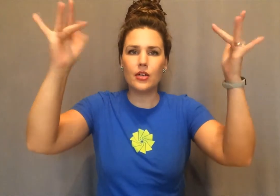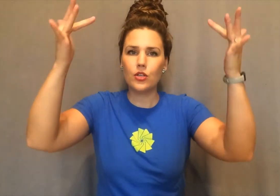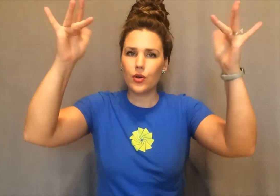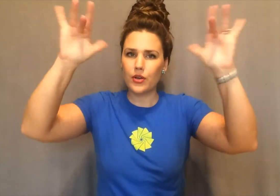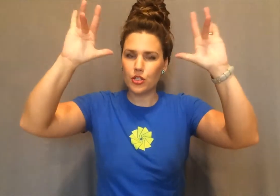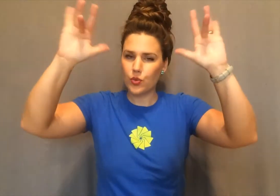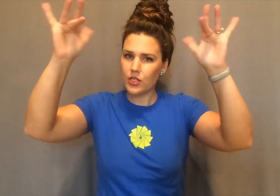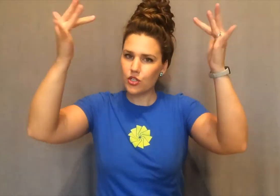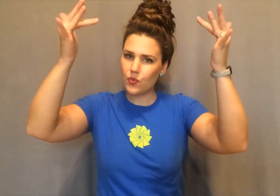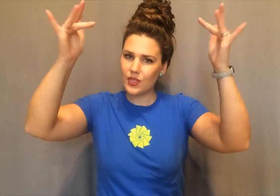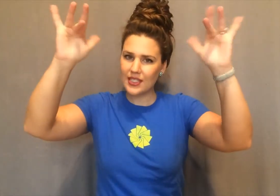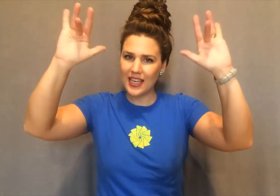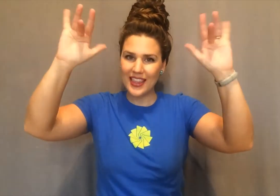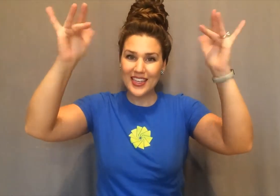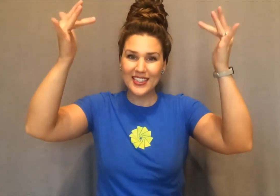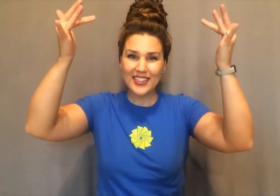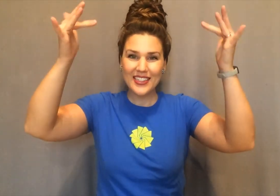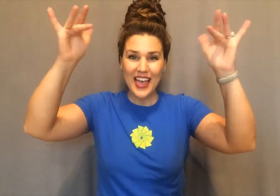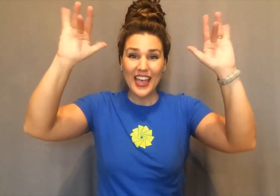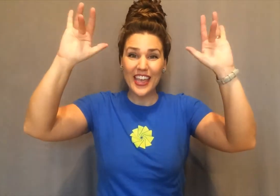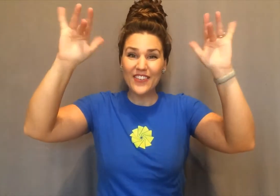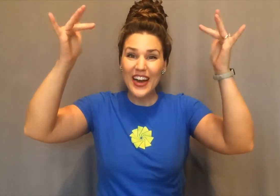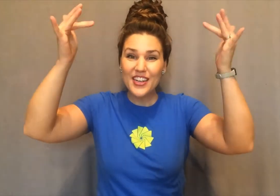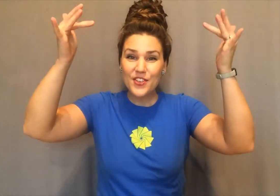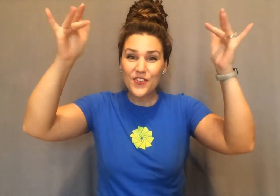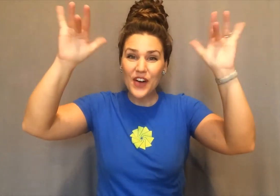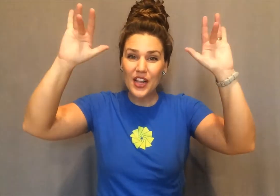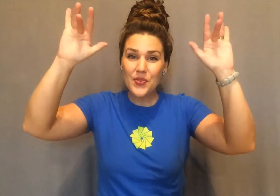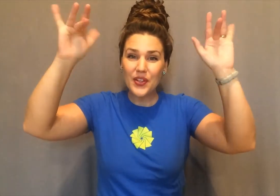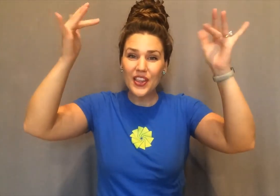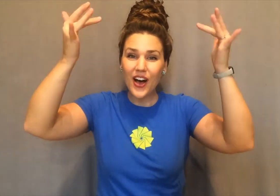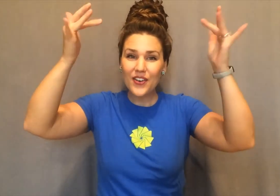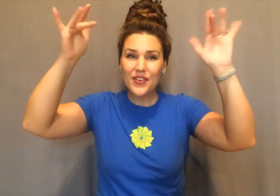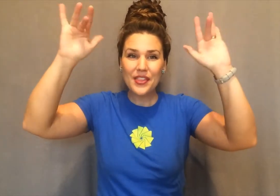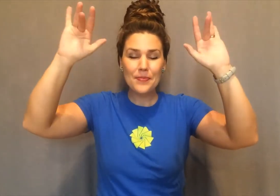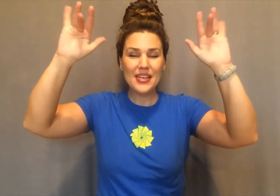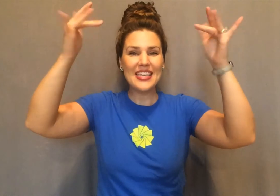you're going to twist your wrist like this. Get ready to follow along with me.